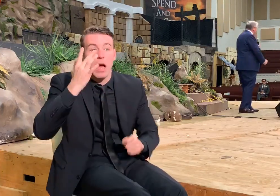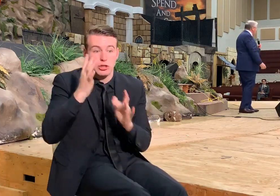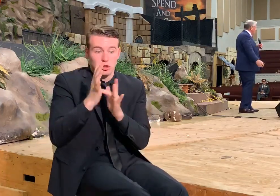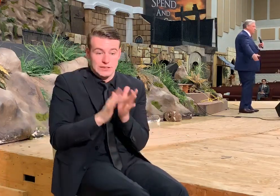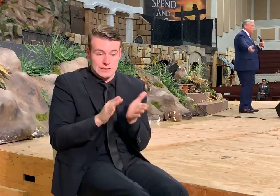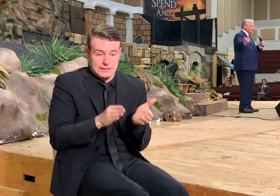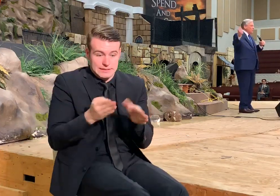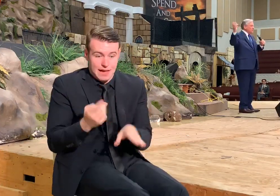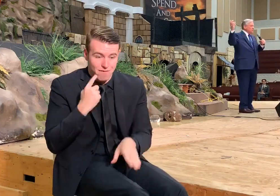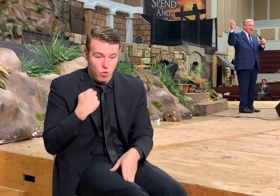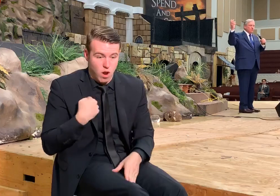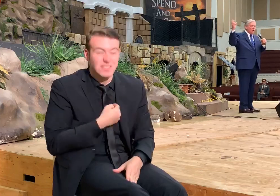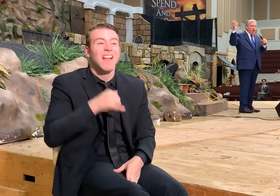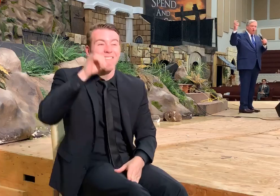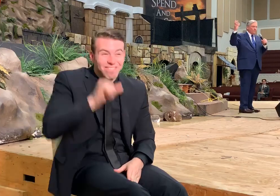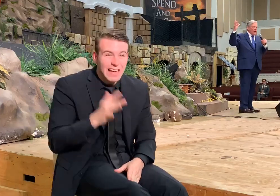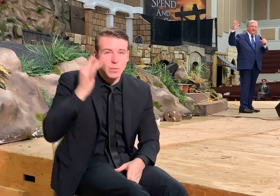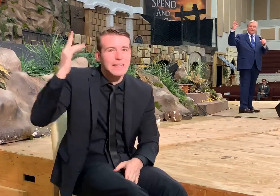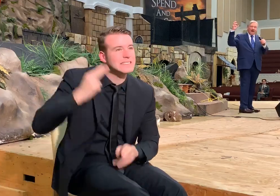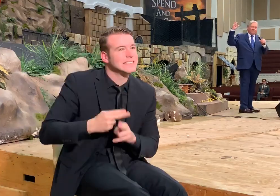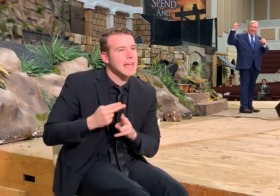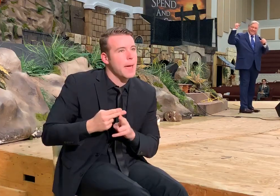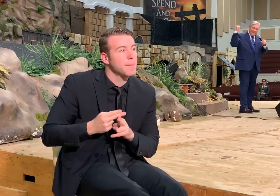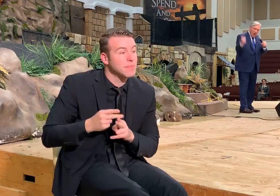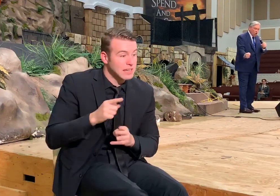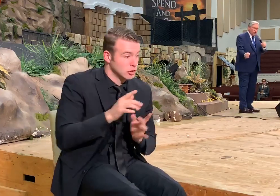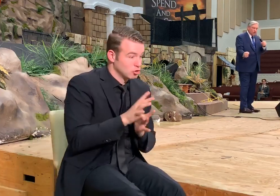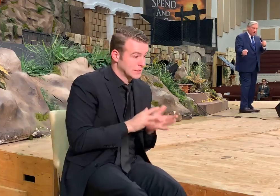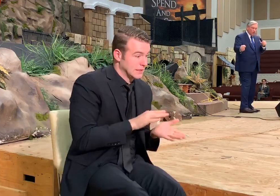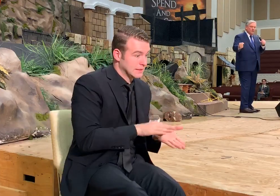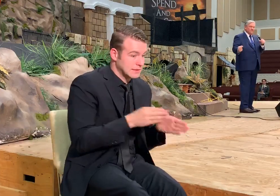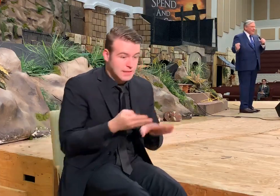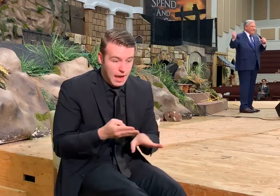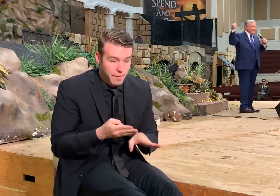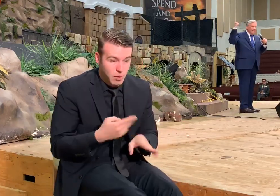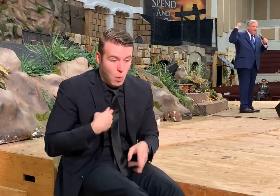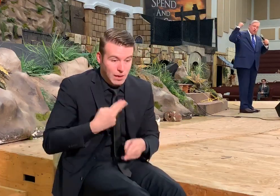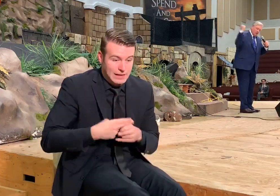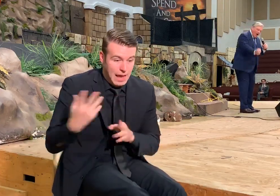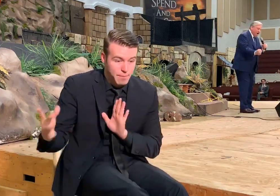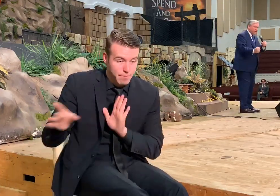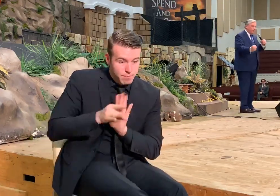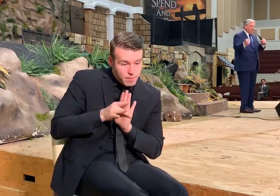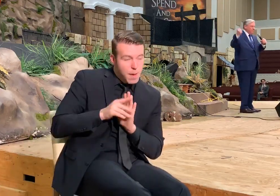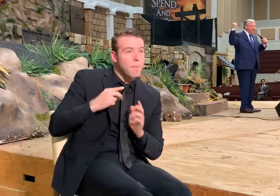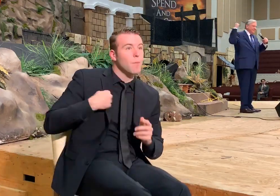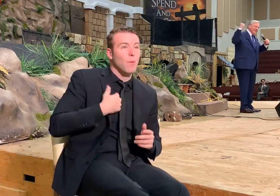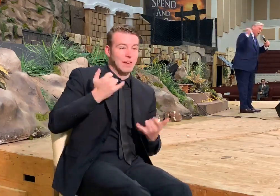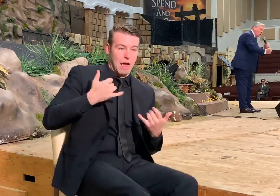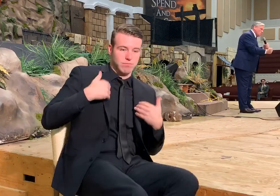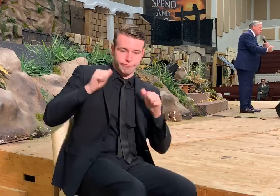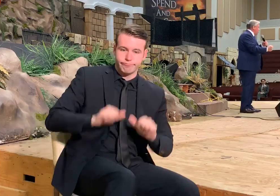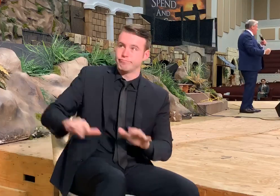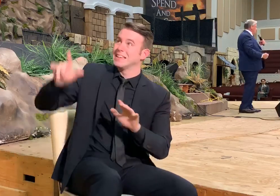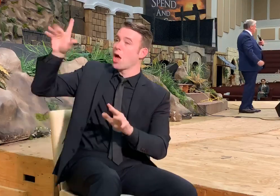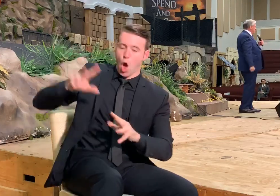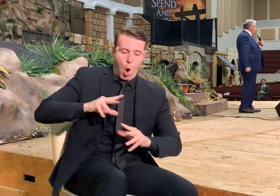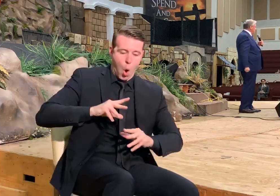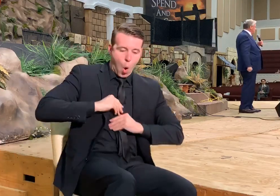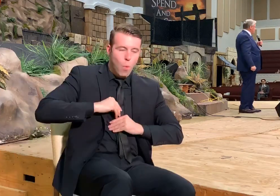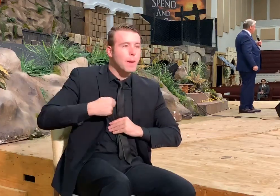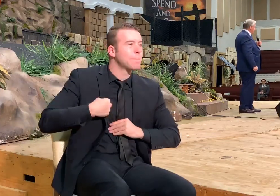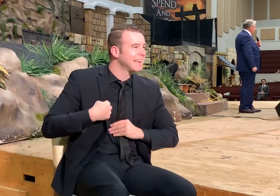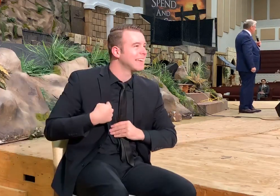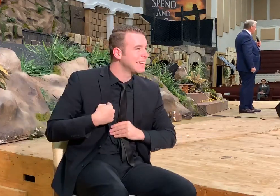died for us. And when His name's called over you, that means He owns you. That's a legal document. That means He owns you.